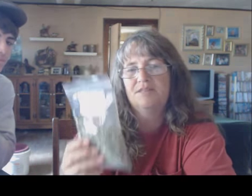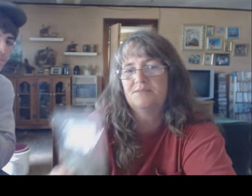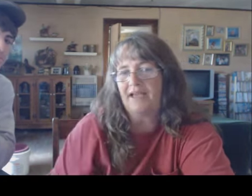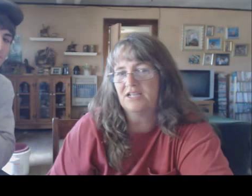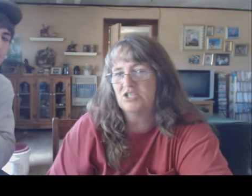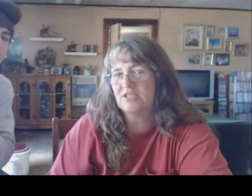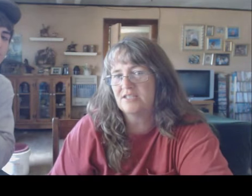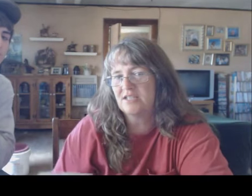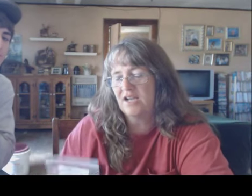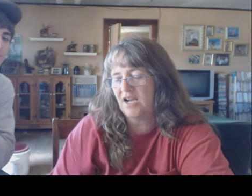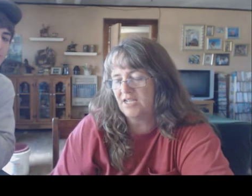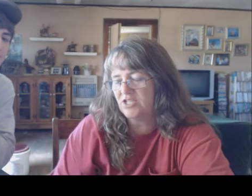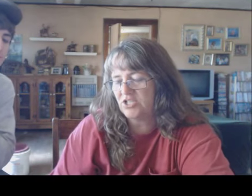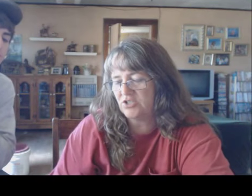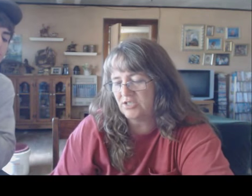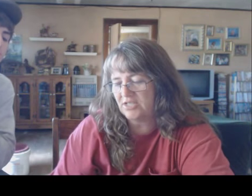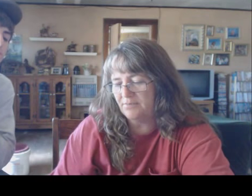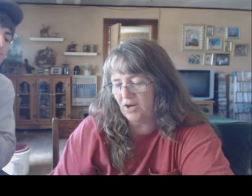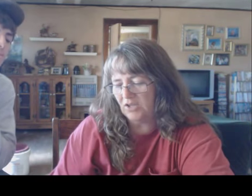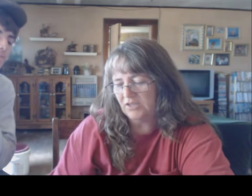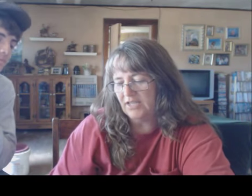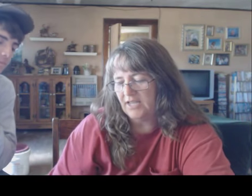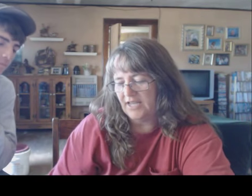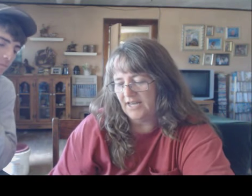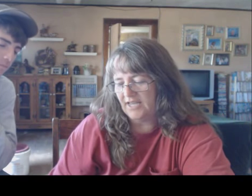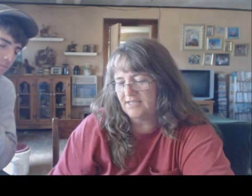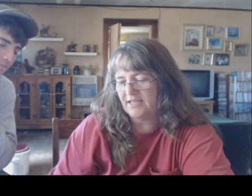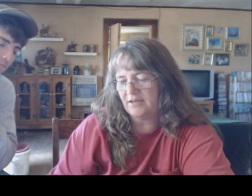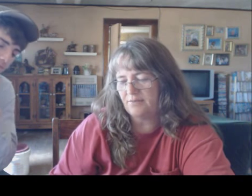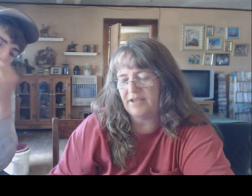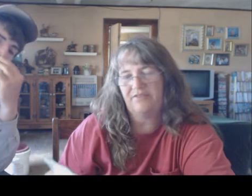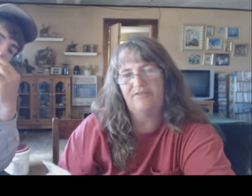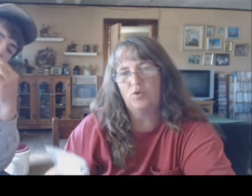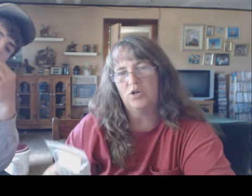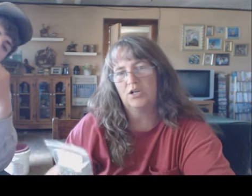these packages i just use a tea ball and i'd say it'd make four